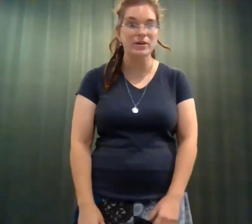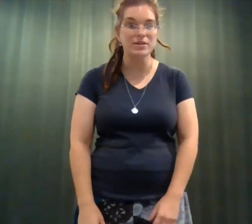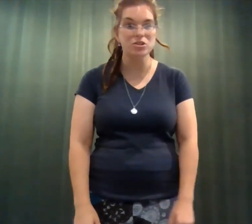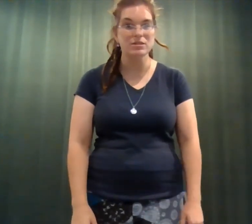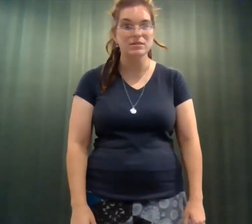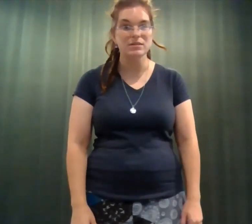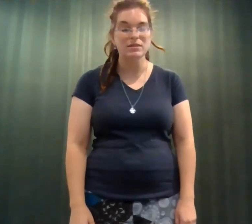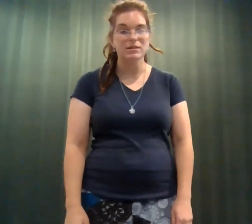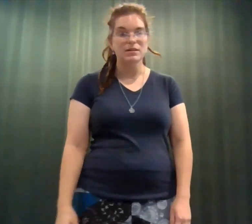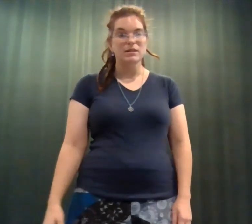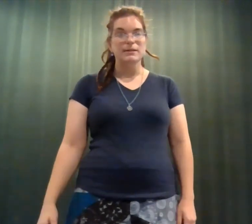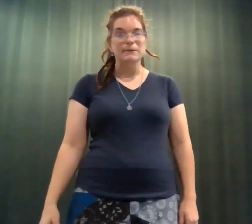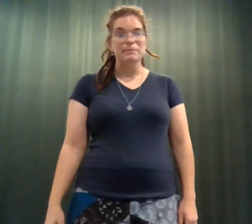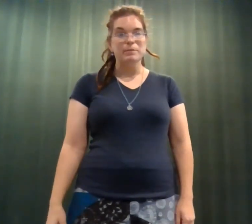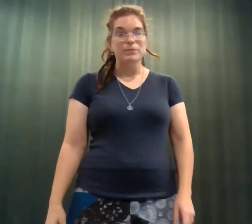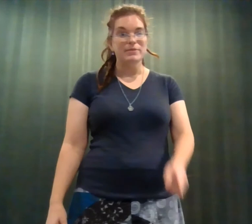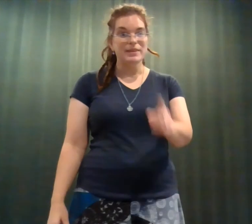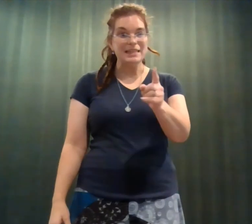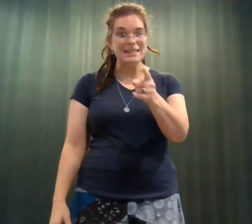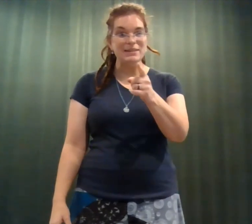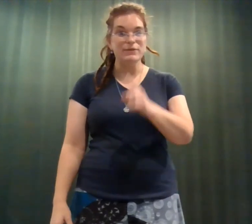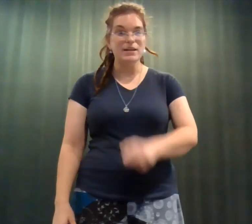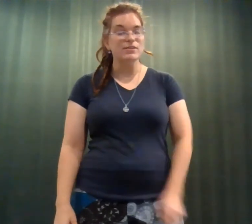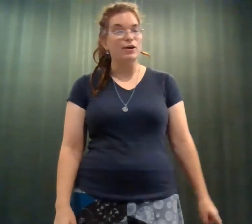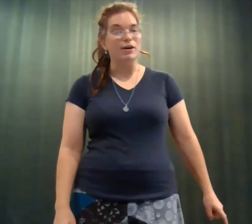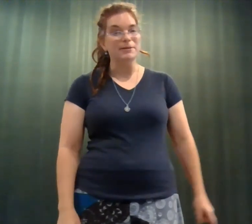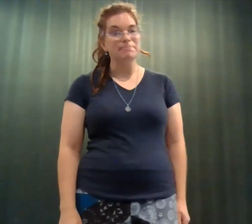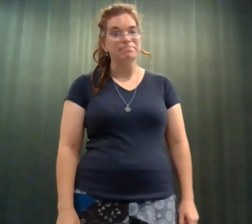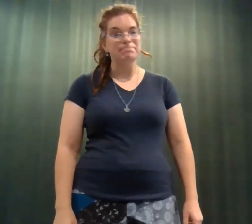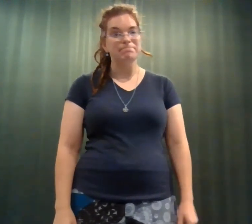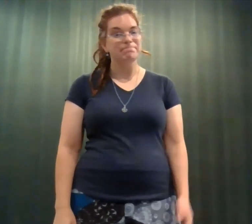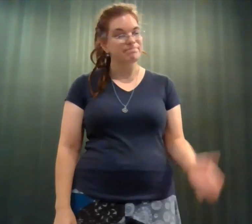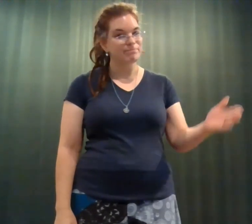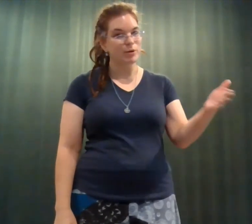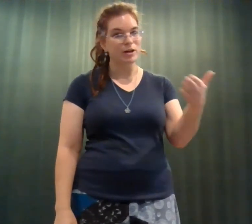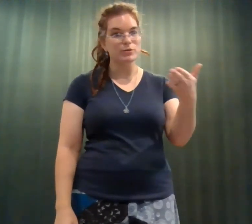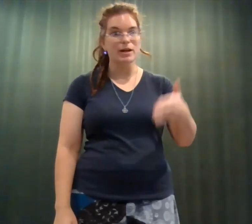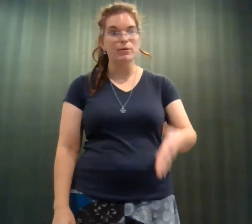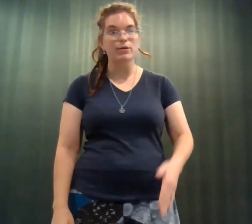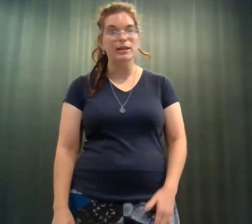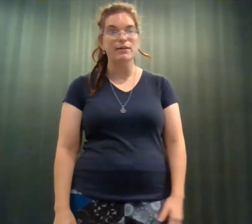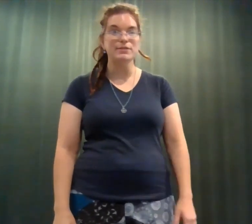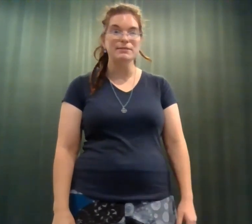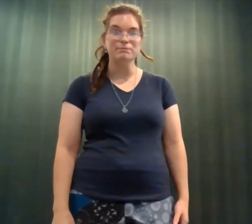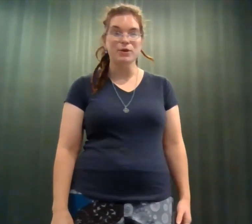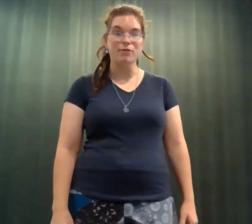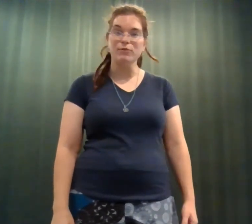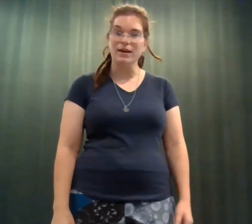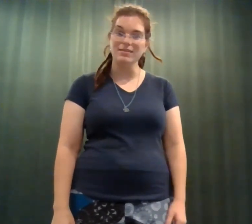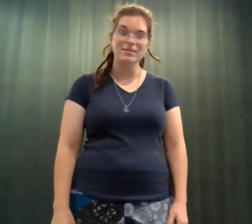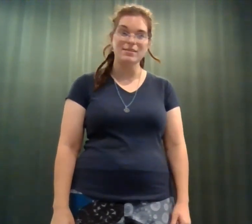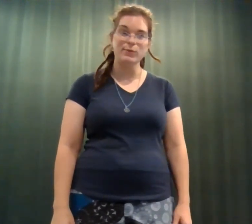bridge. They did find his car parked right where he left it off of I-64.